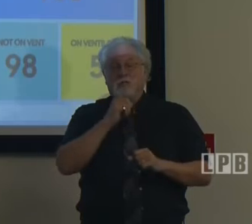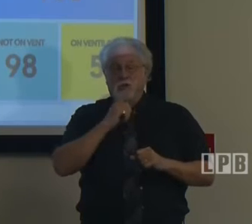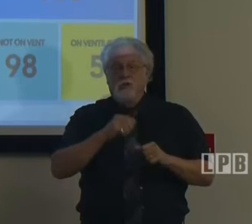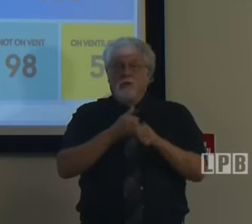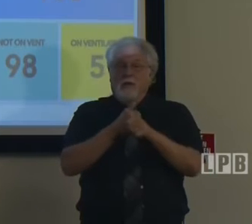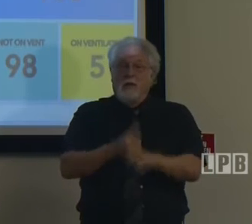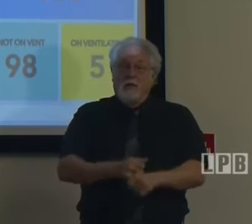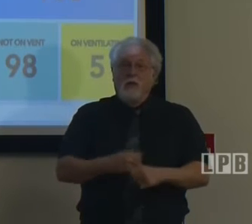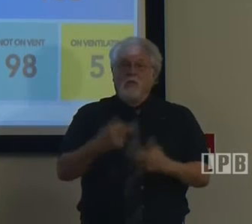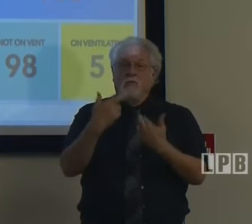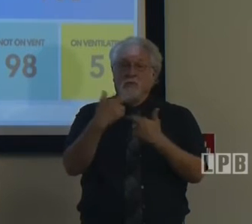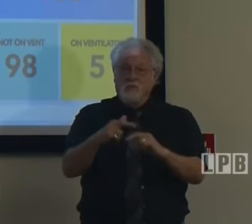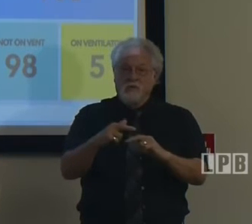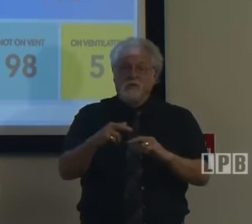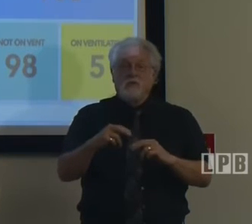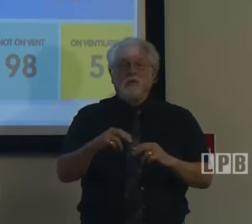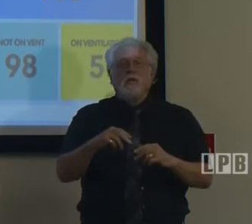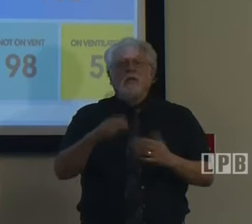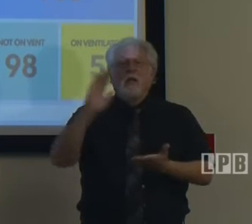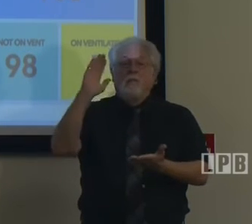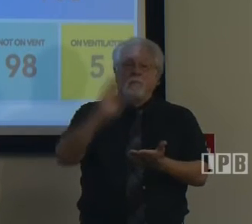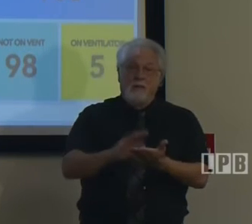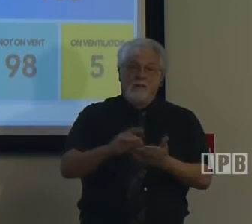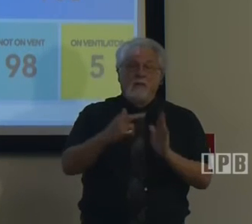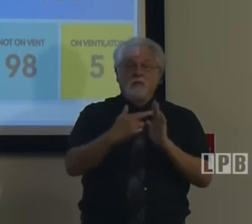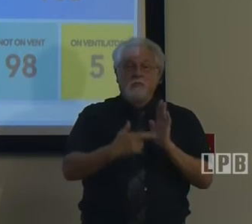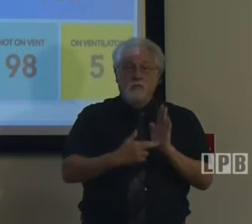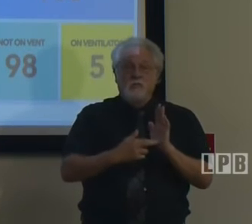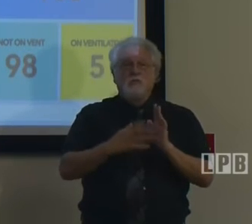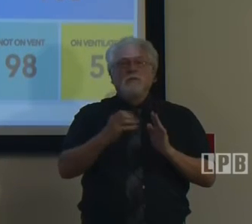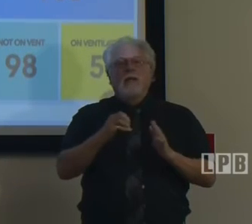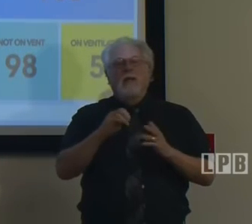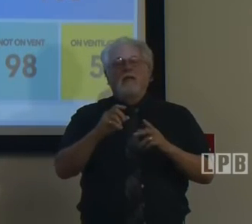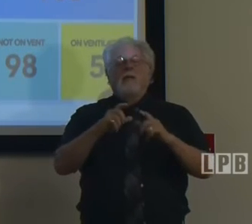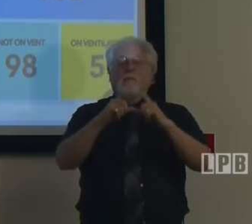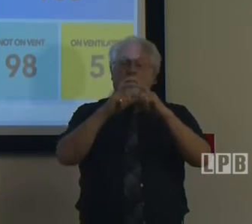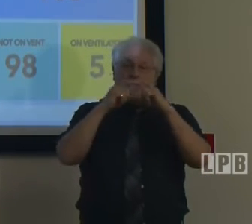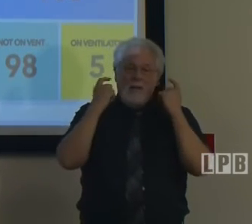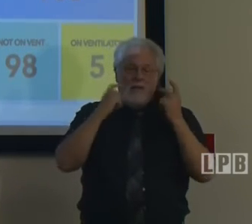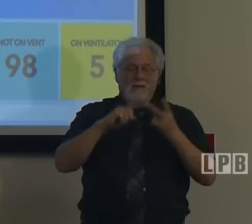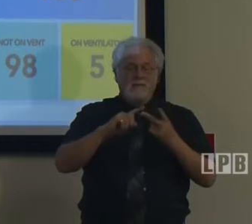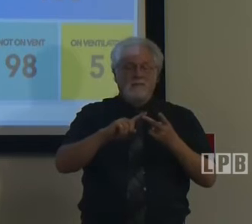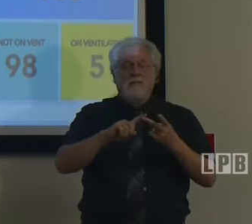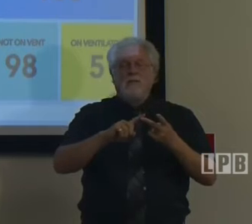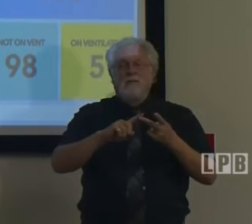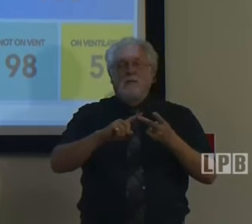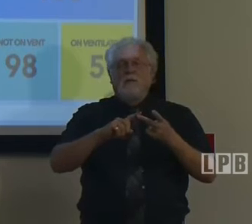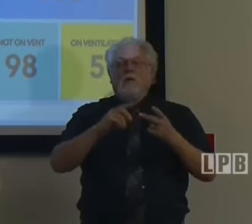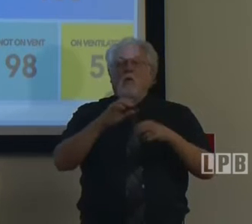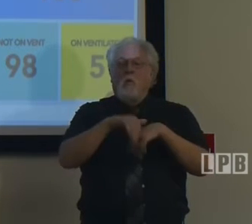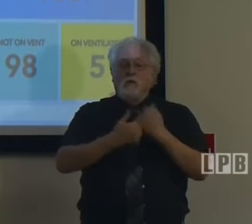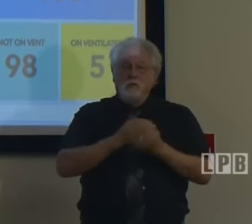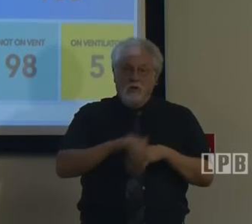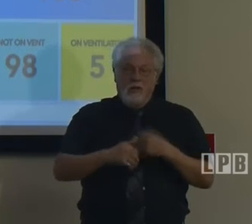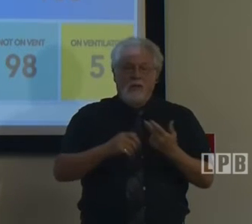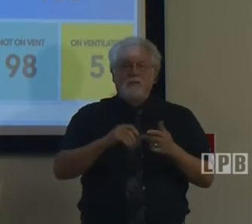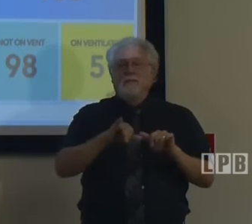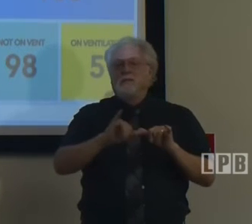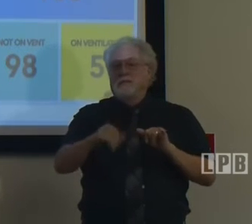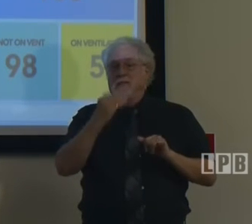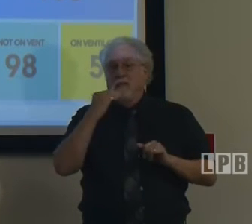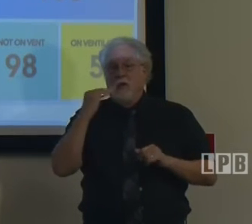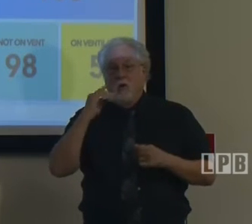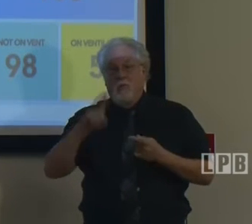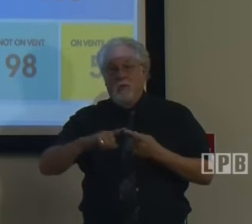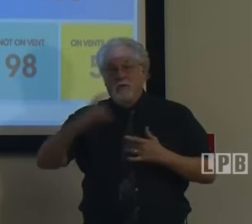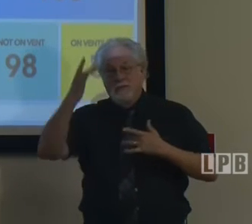adhere to the restrictions, adhere to the mitigation measures, and that is wear a mask or other face covering, wash your hands frequently, stay home when you're